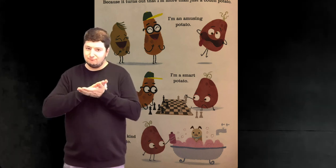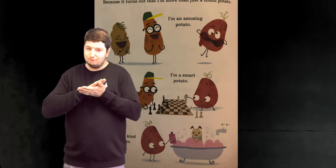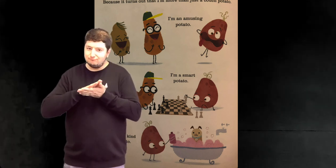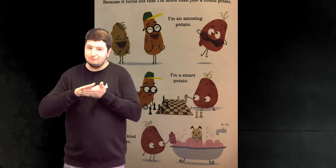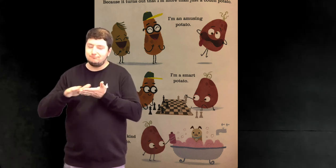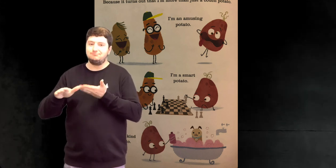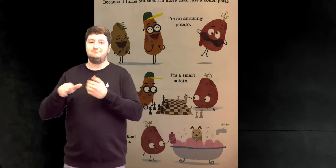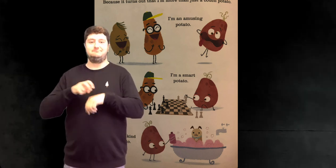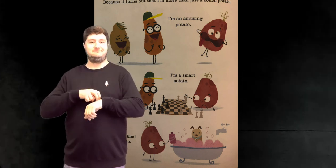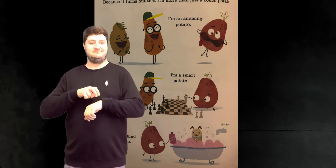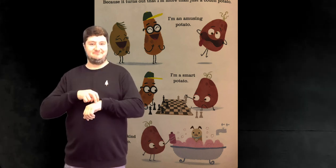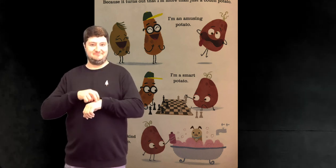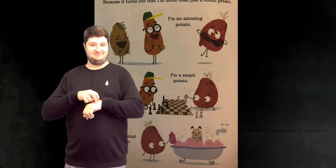I'm a kind potato